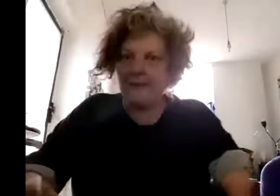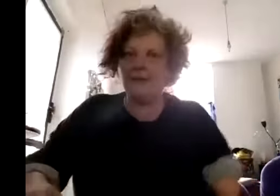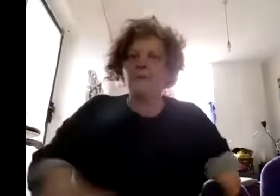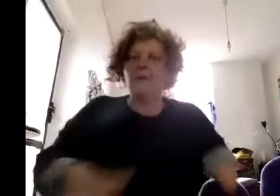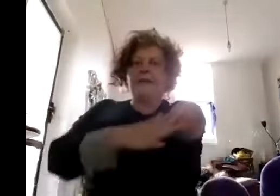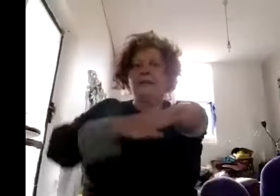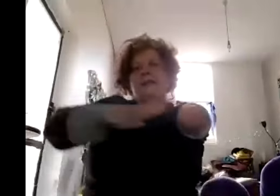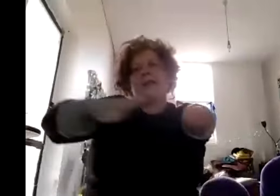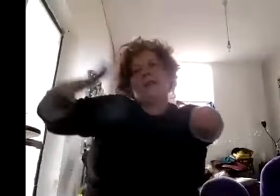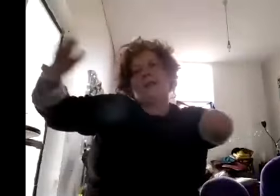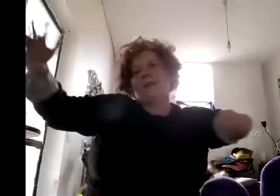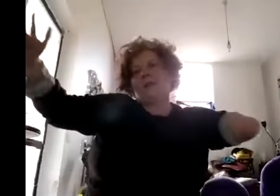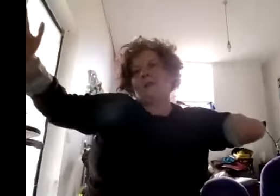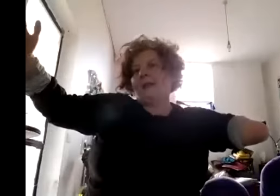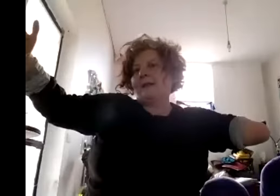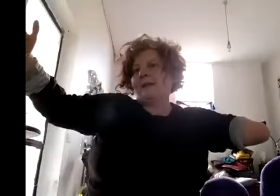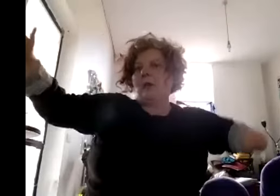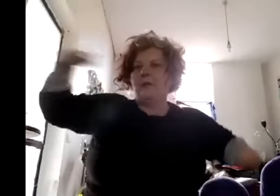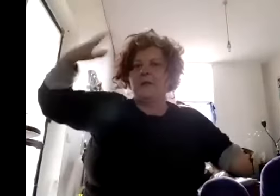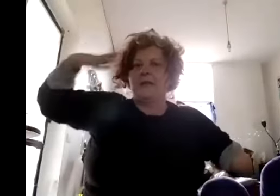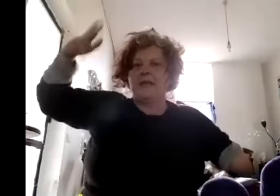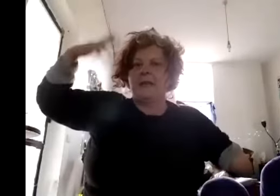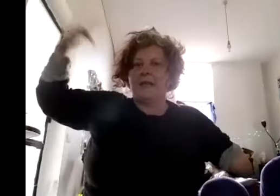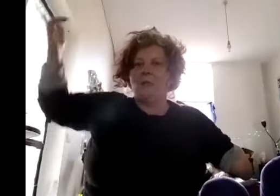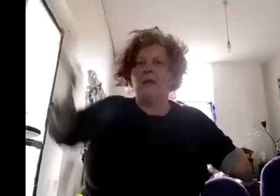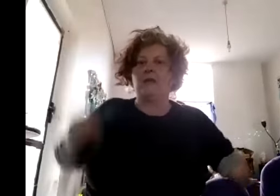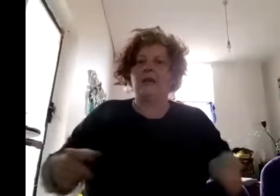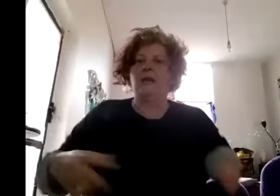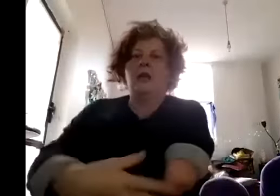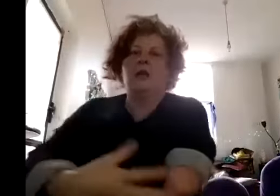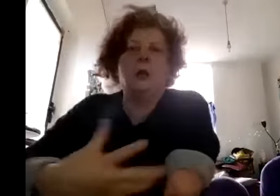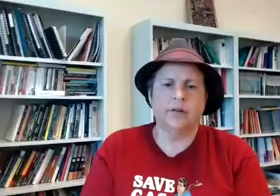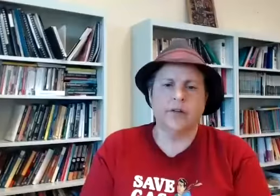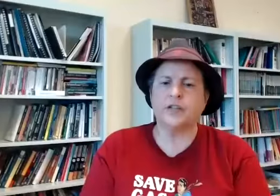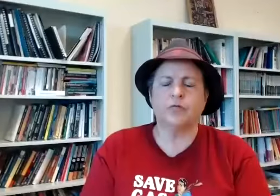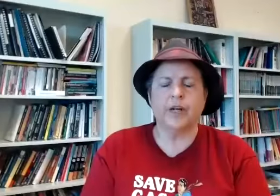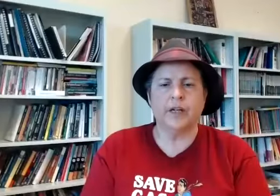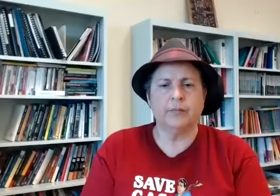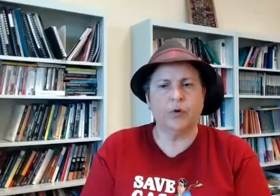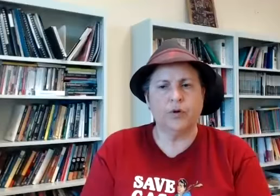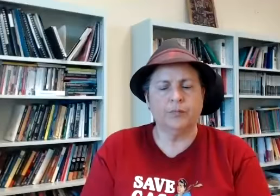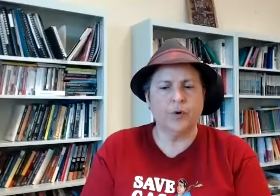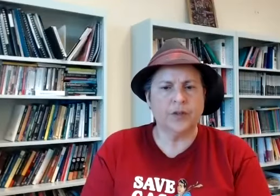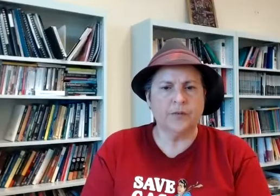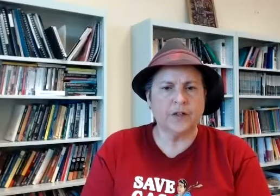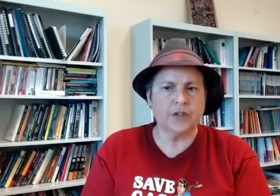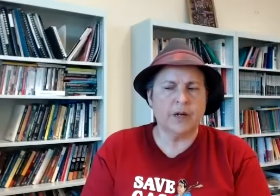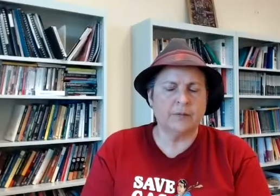that then dictated the next sort of 20 years of my life until i started to get more educated and that's a really important point that you've actually made